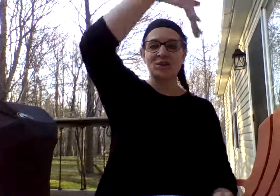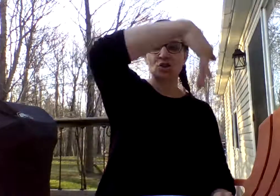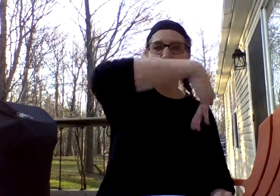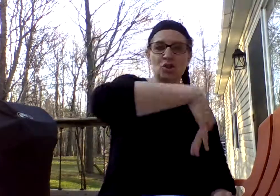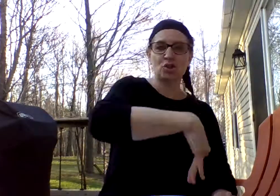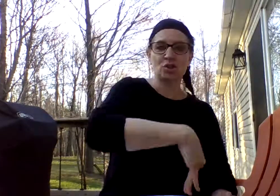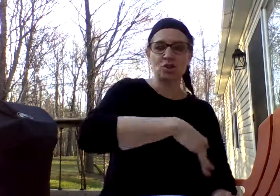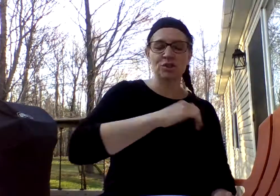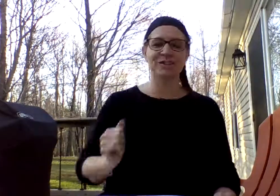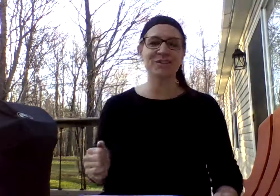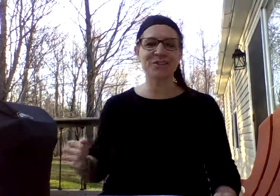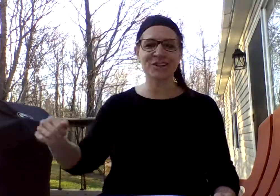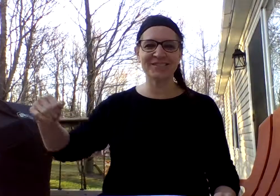SH. Your turn.